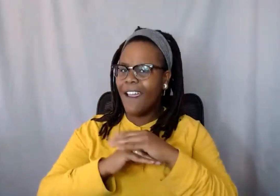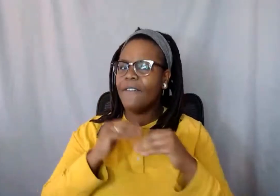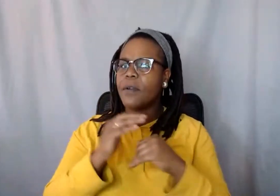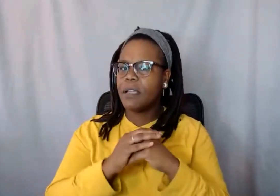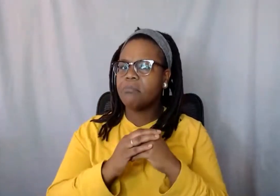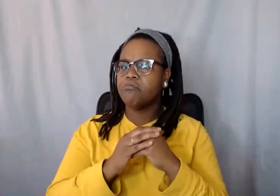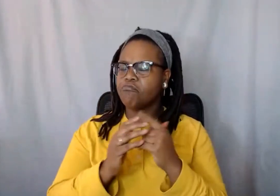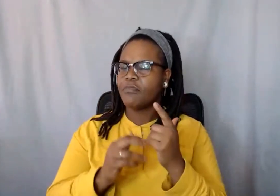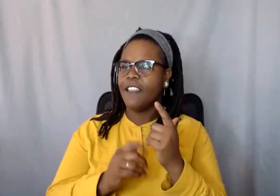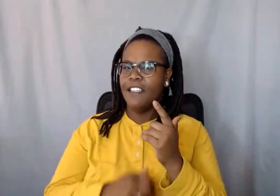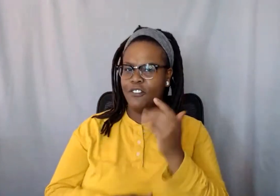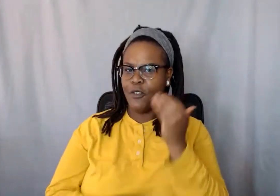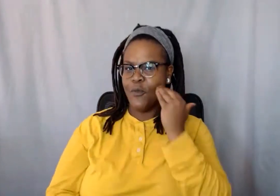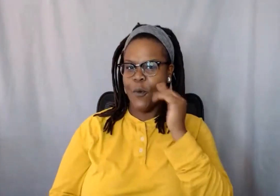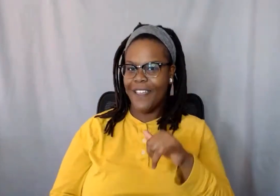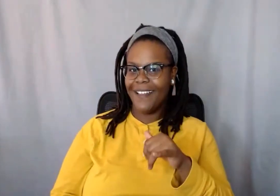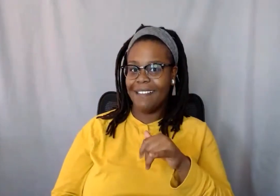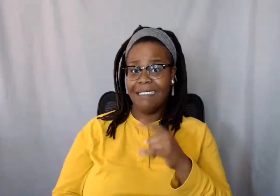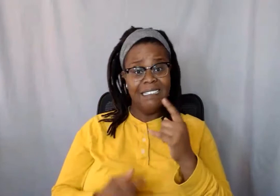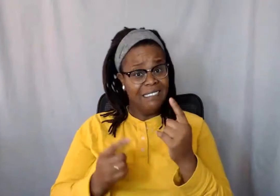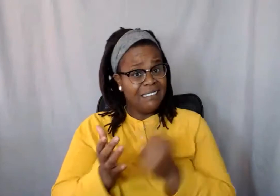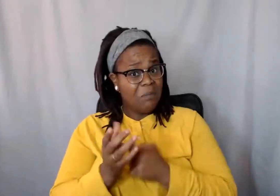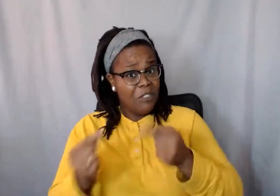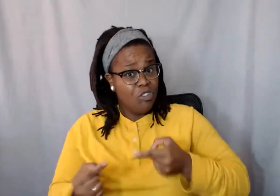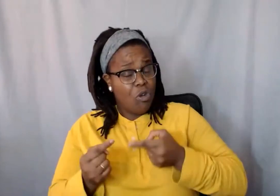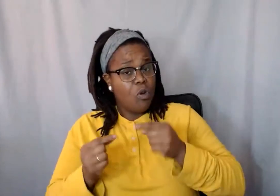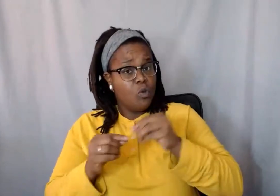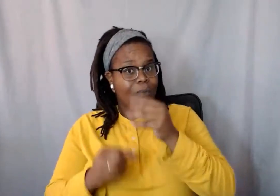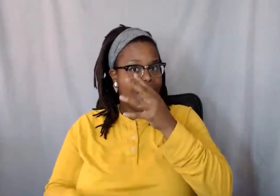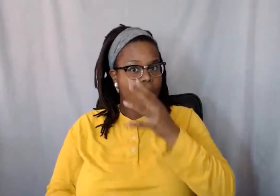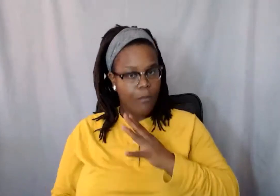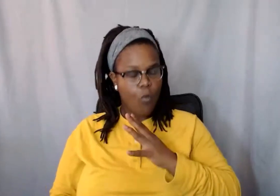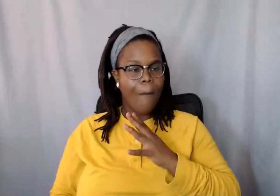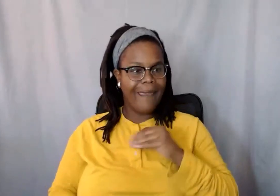because sometimes it is a struggle being a woman in STEM. So to have that reassurance, it's very comforting.